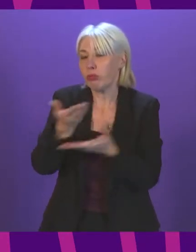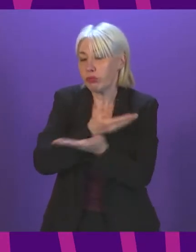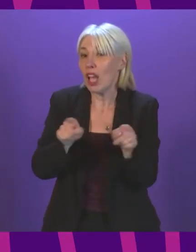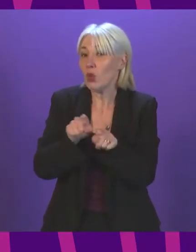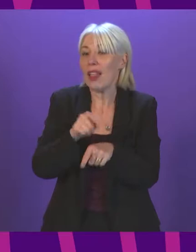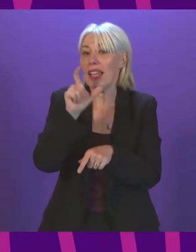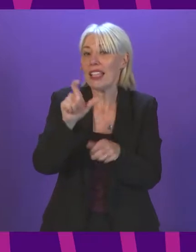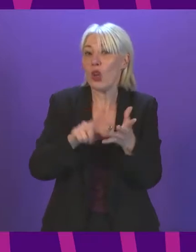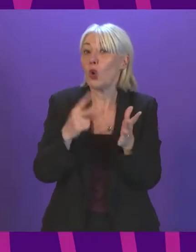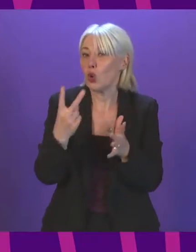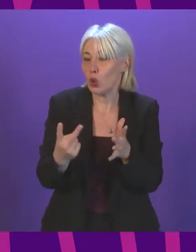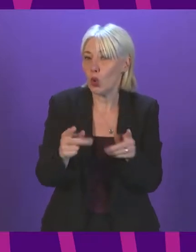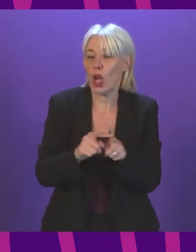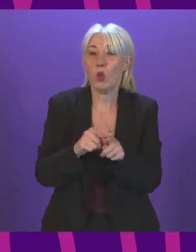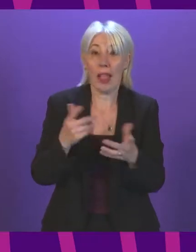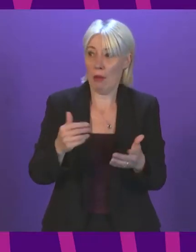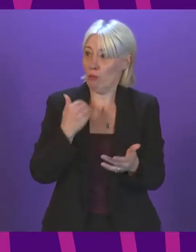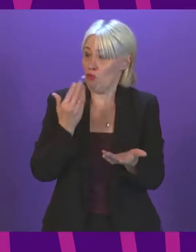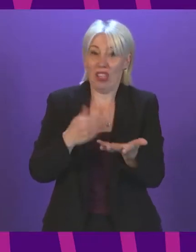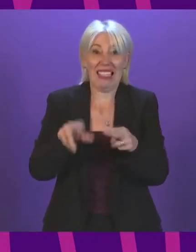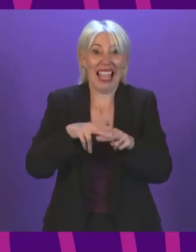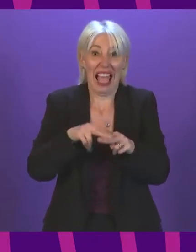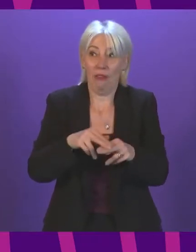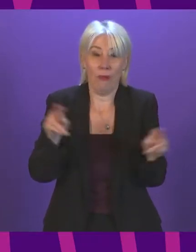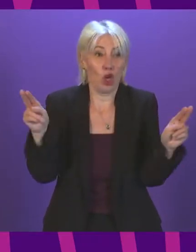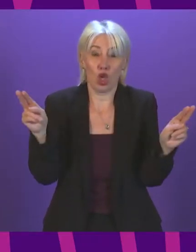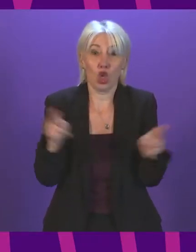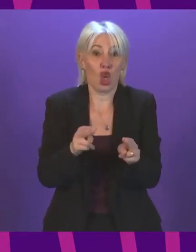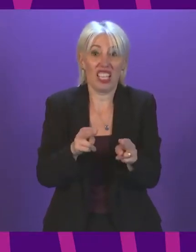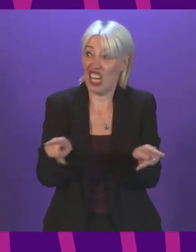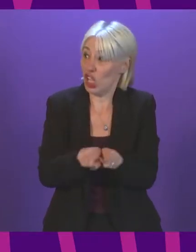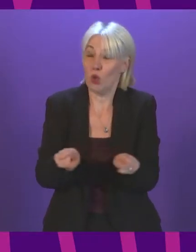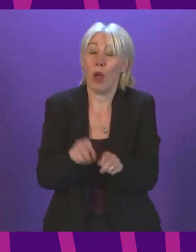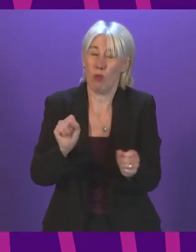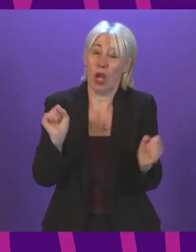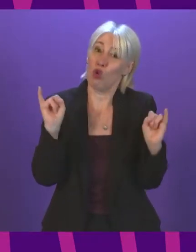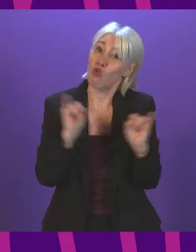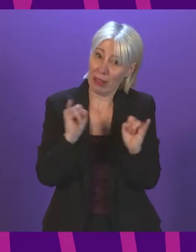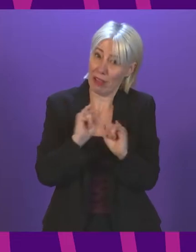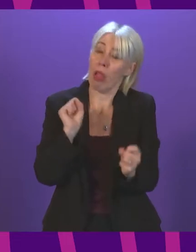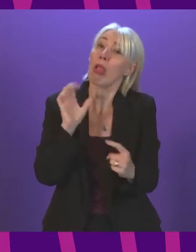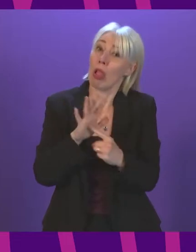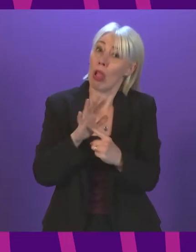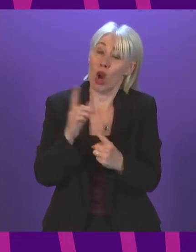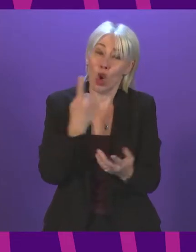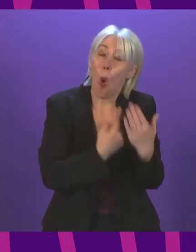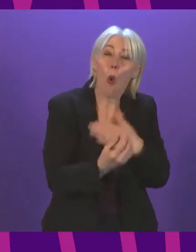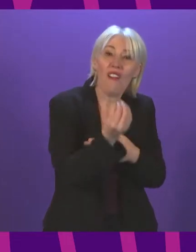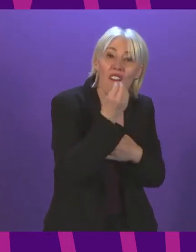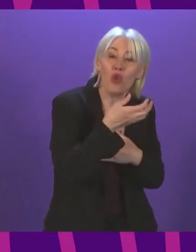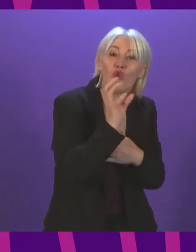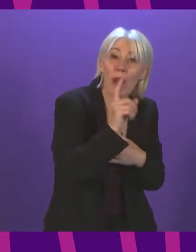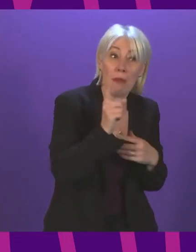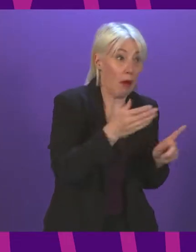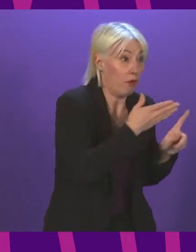not least, of course, the labour shortages, which are also a critical issue, not just for our food and drink sector,